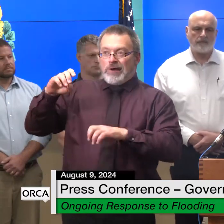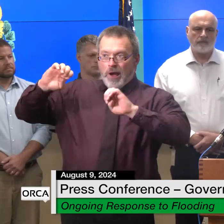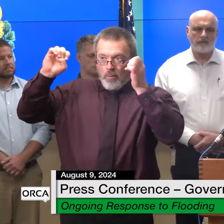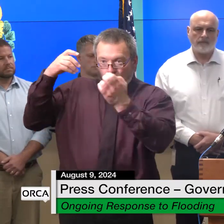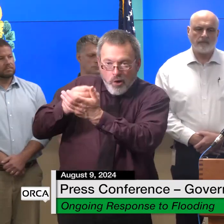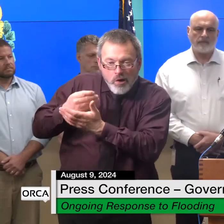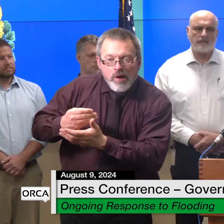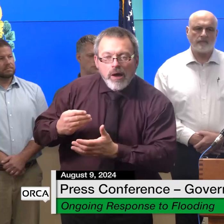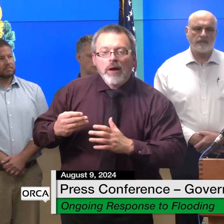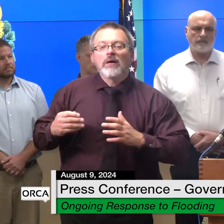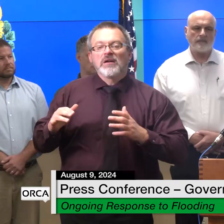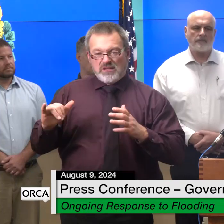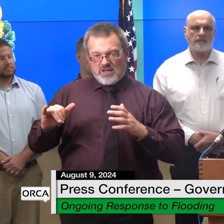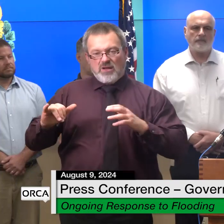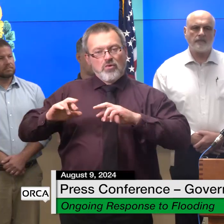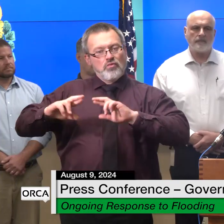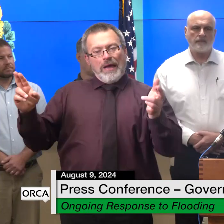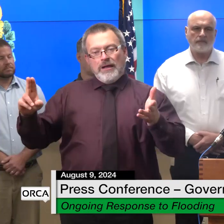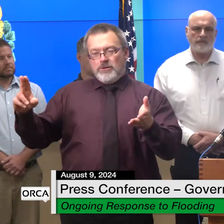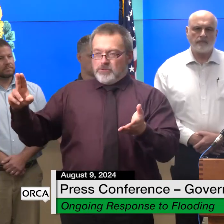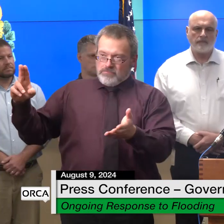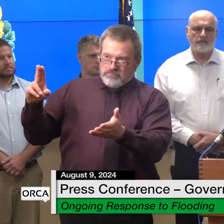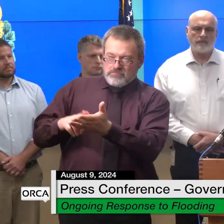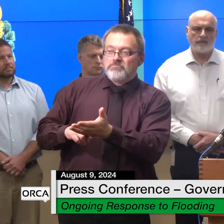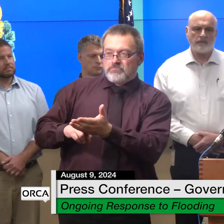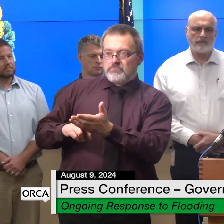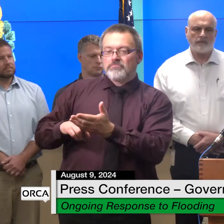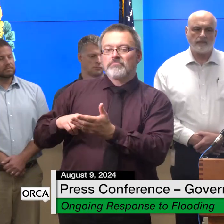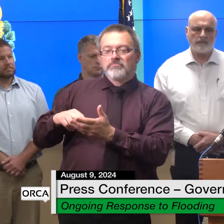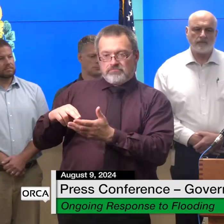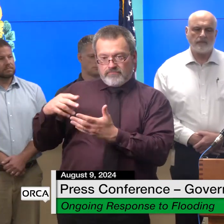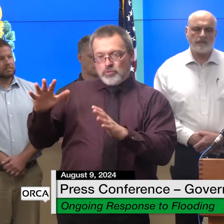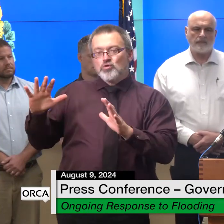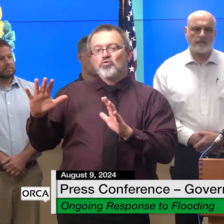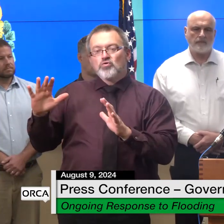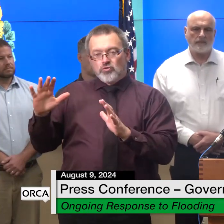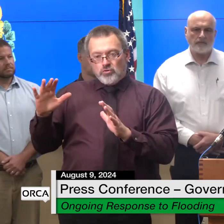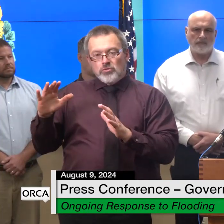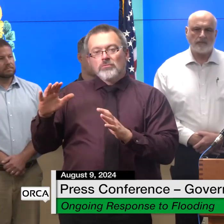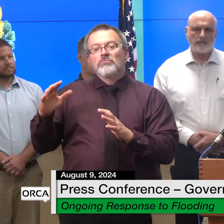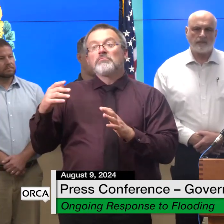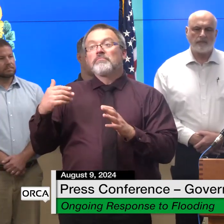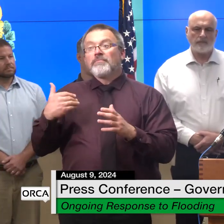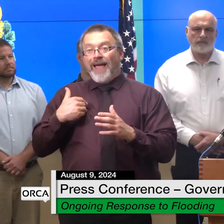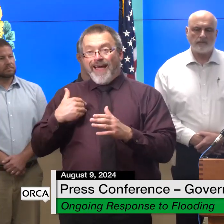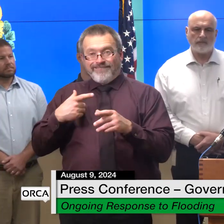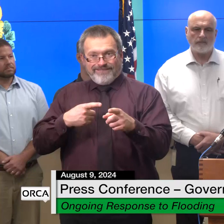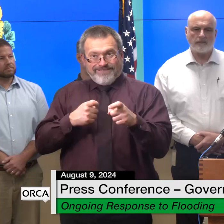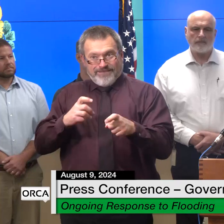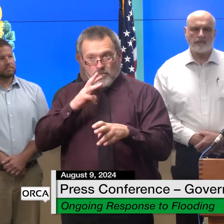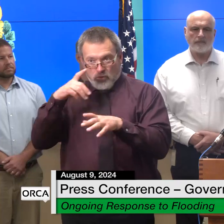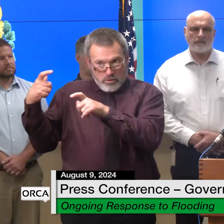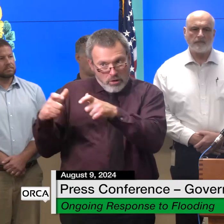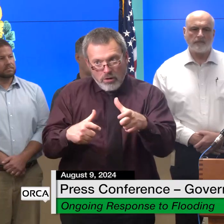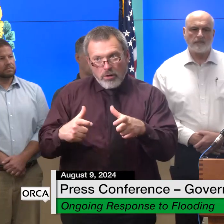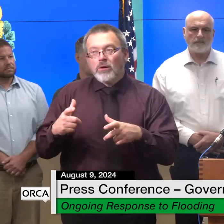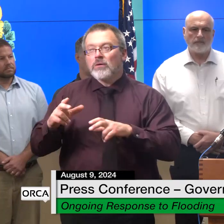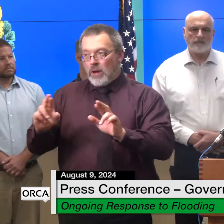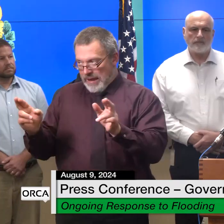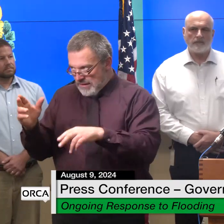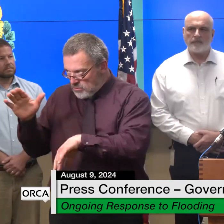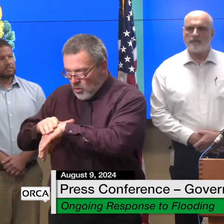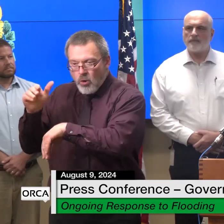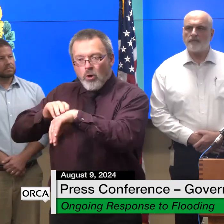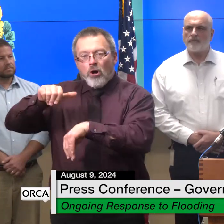compact or emac resources such as out of state swift water teams we have also submitted an emergency